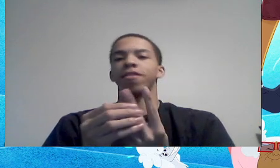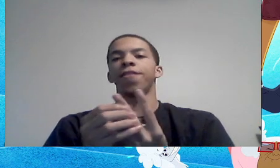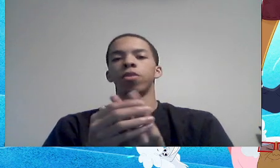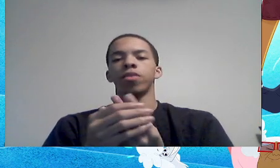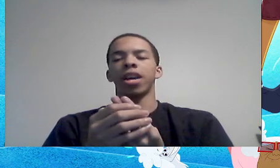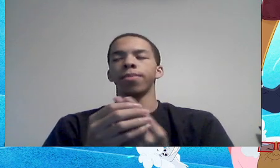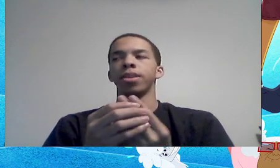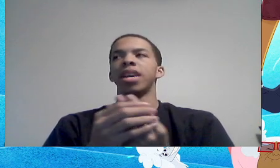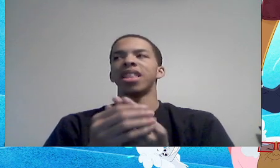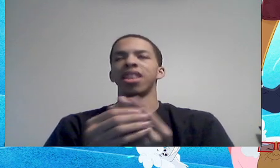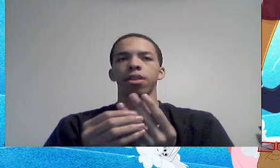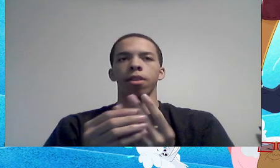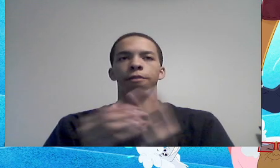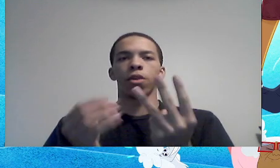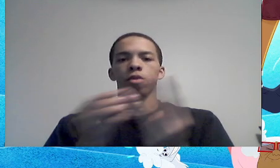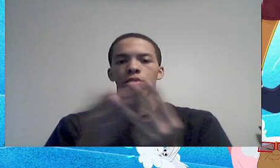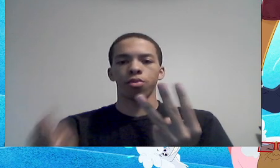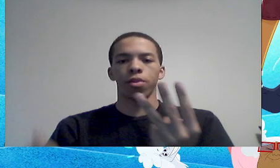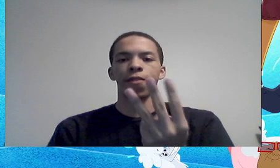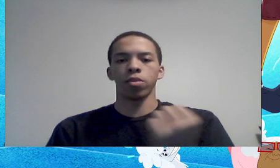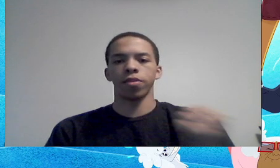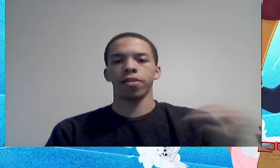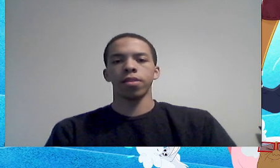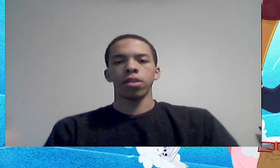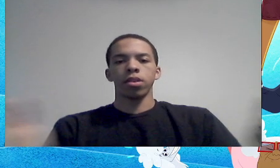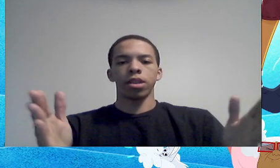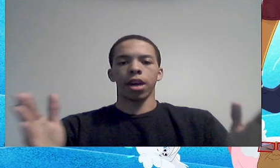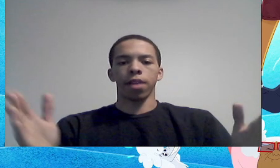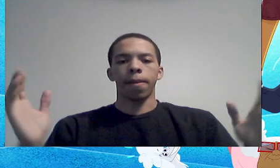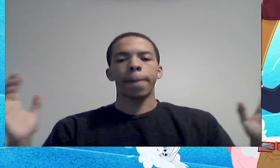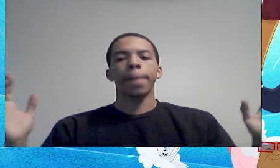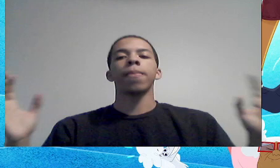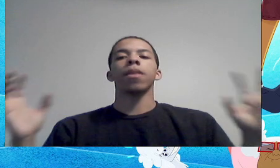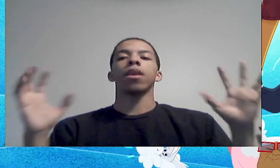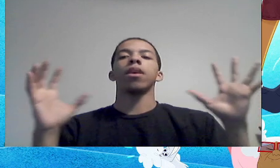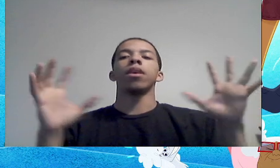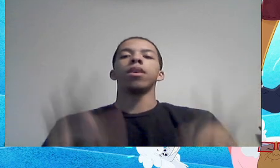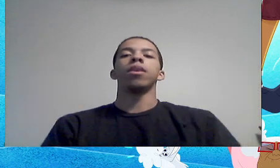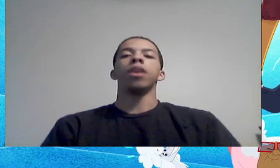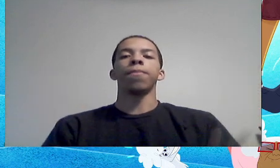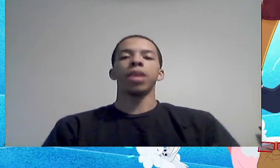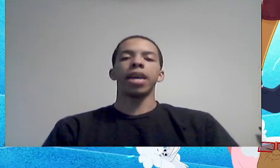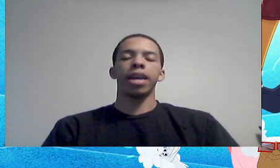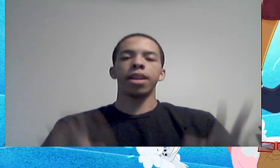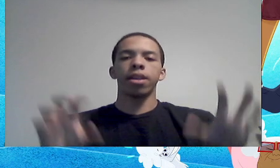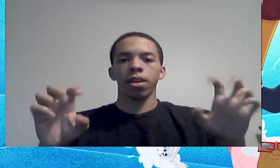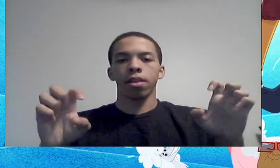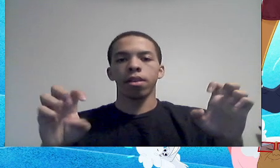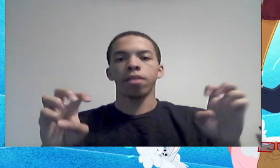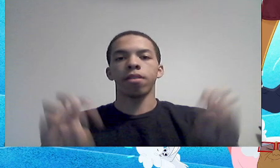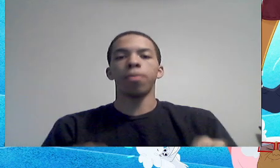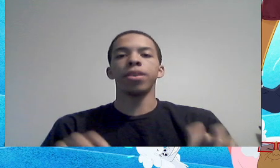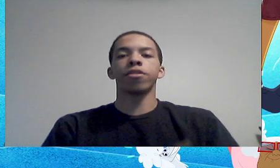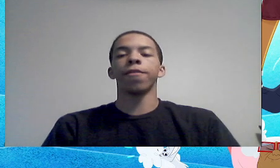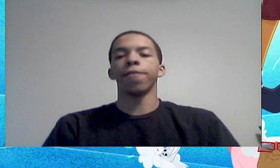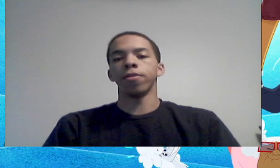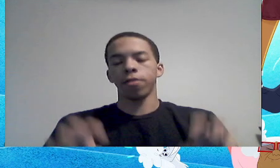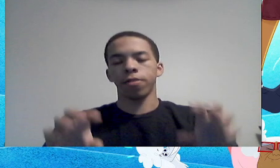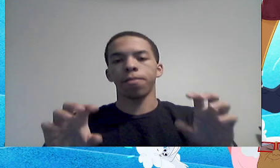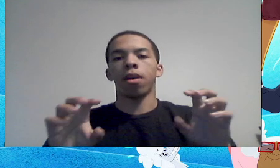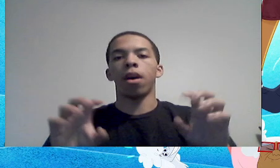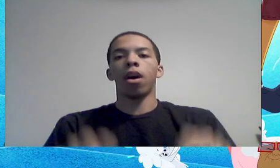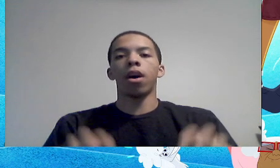devices, a phone, tablet, and I think another phone, or three phones together, he played Subway